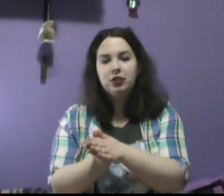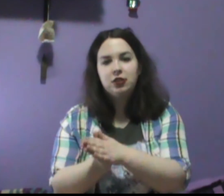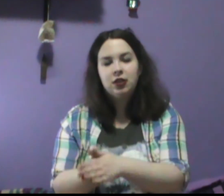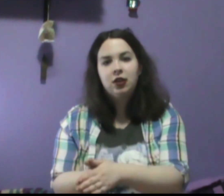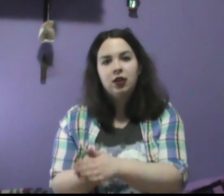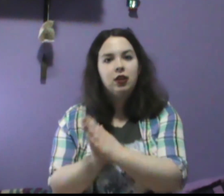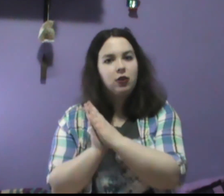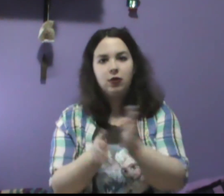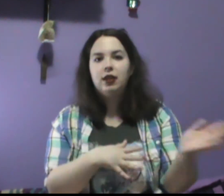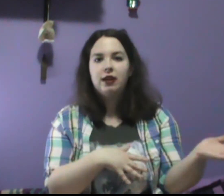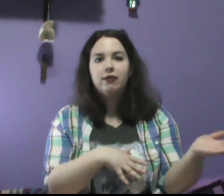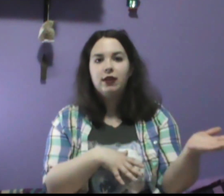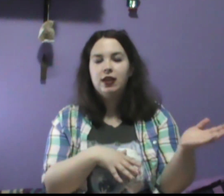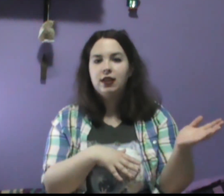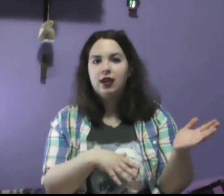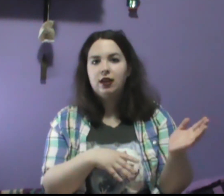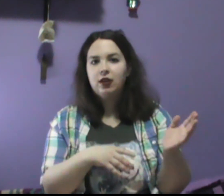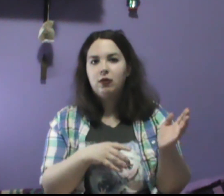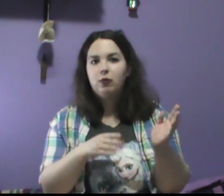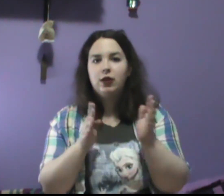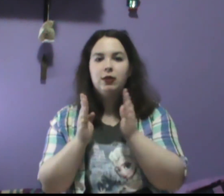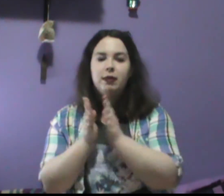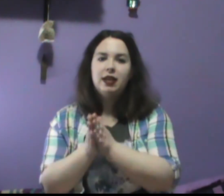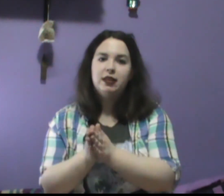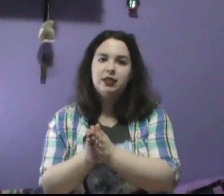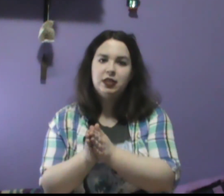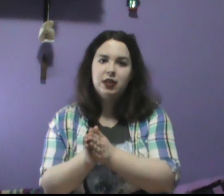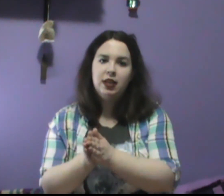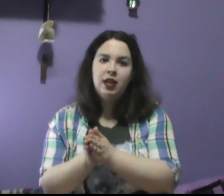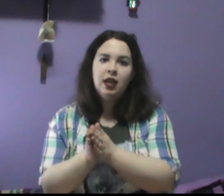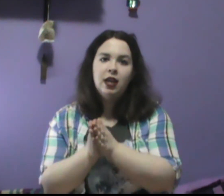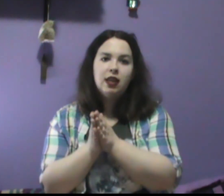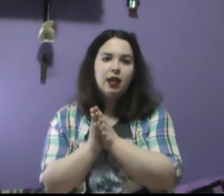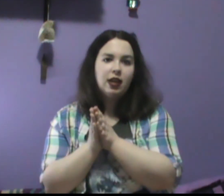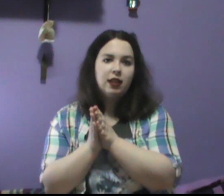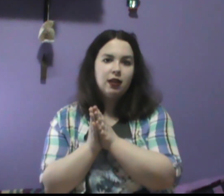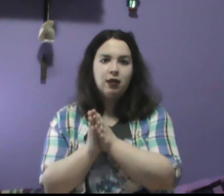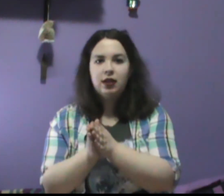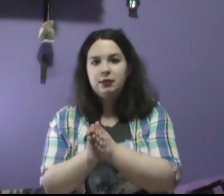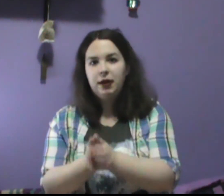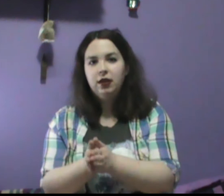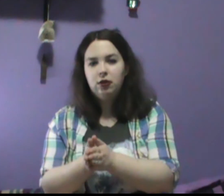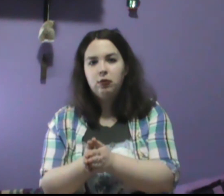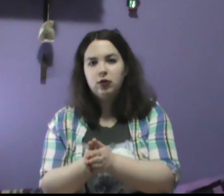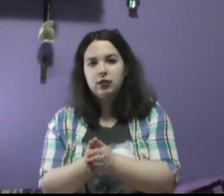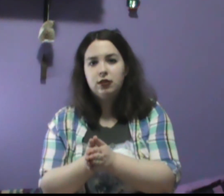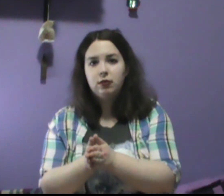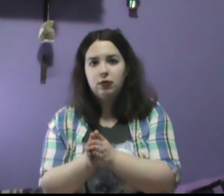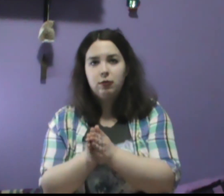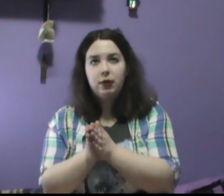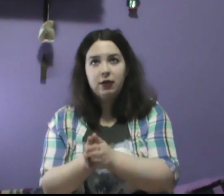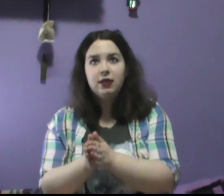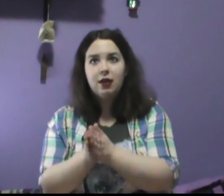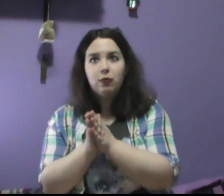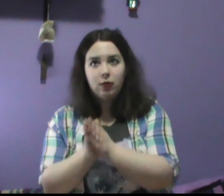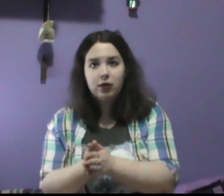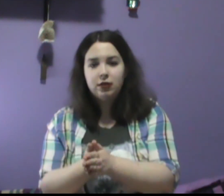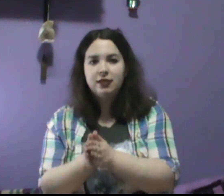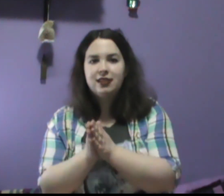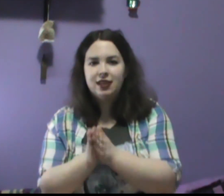your whole life. And like when you make a decision, like there is parallel war, parallel worlds that